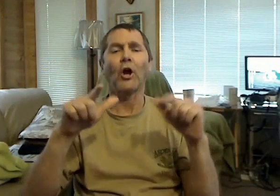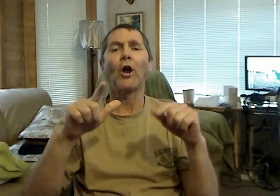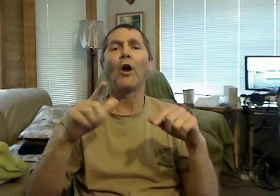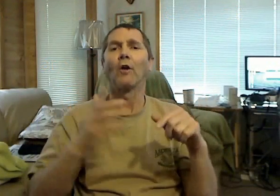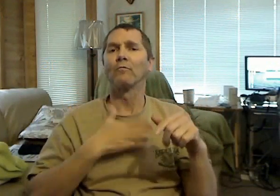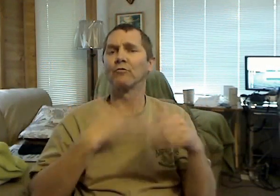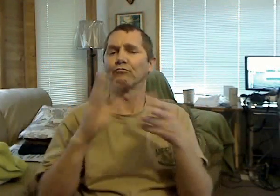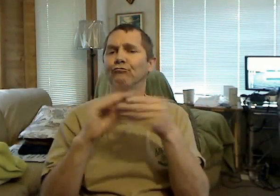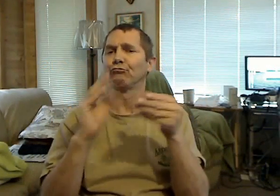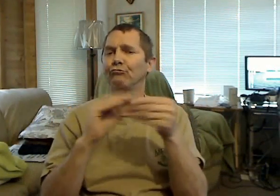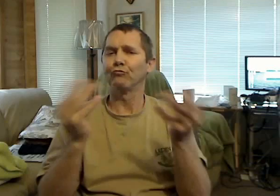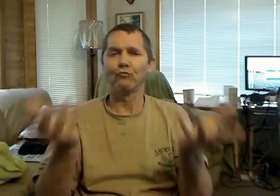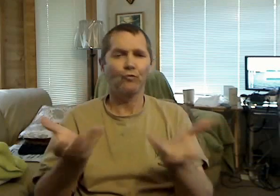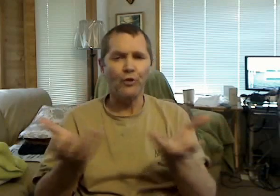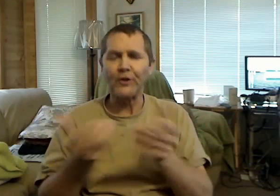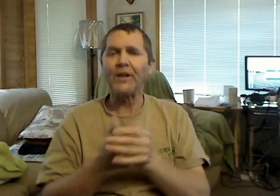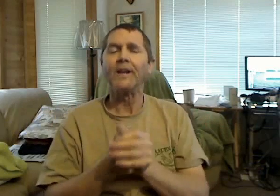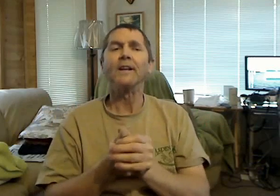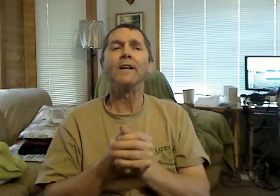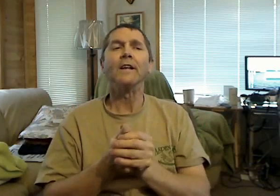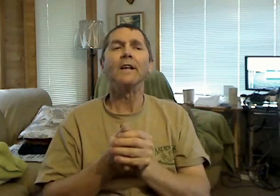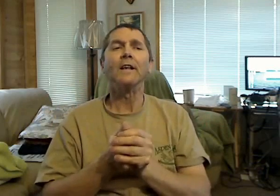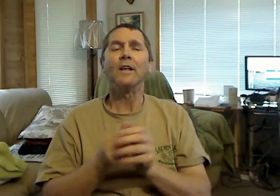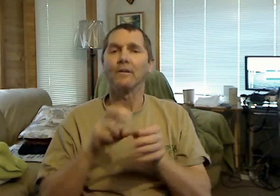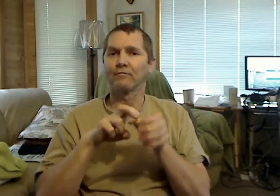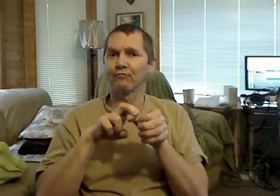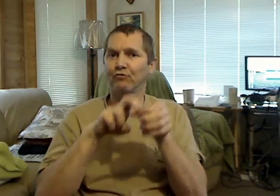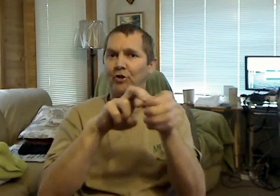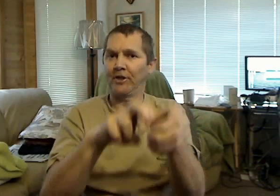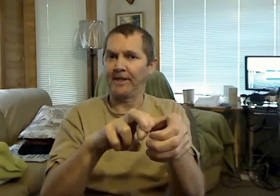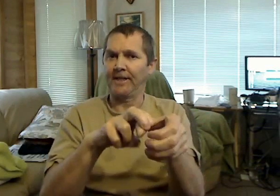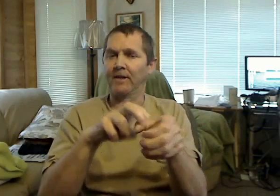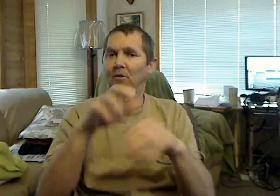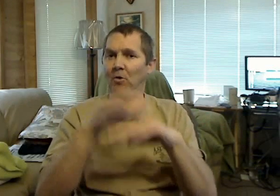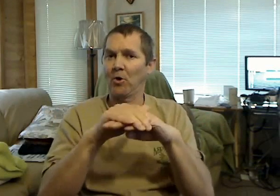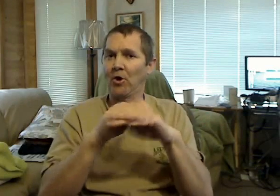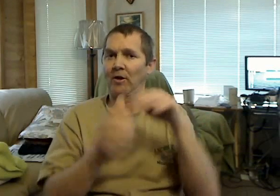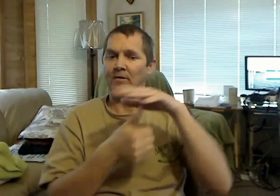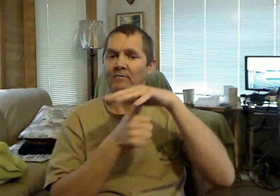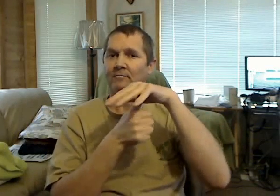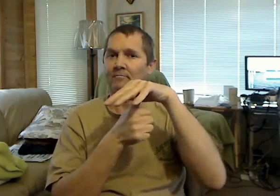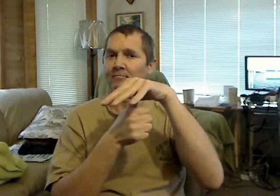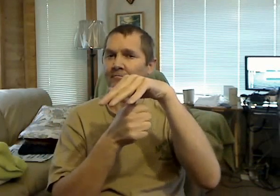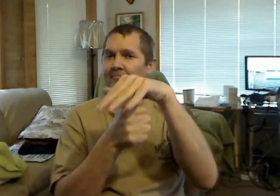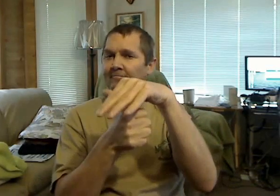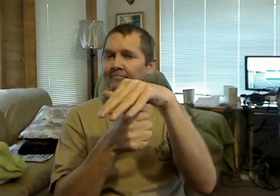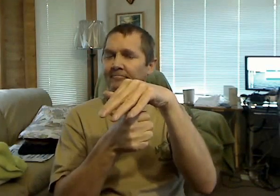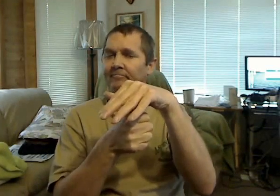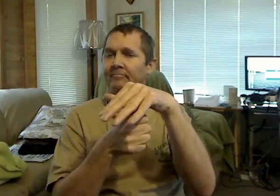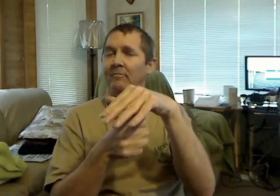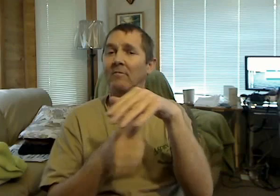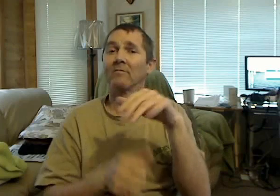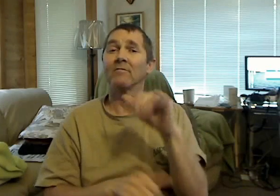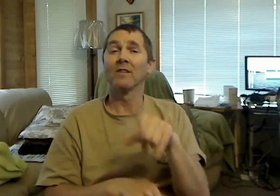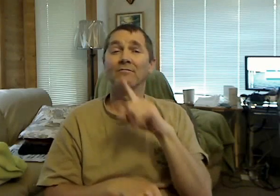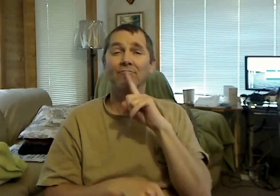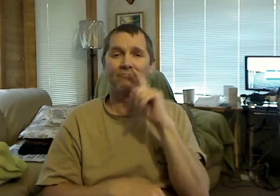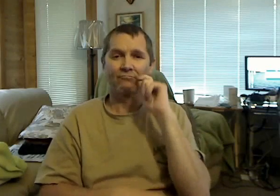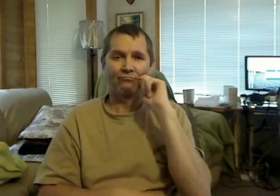It may sound strange now, but with our new thinking about your financial future, it won't for long. Hey, I'm